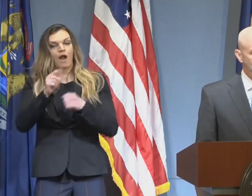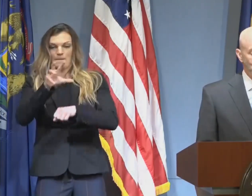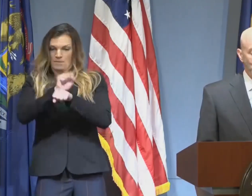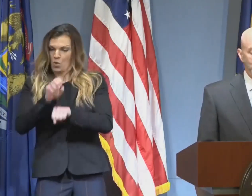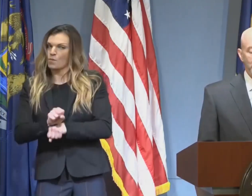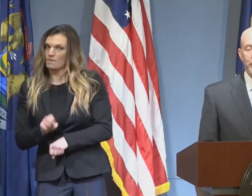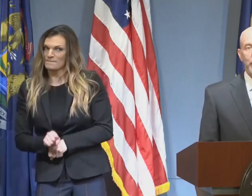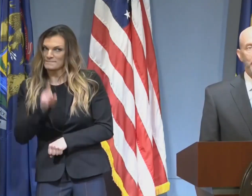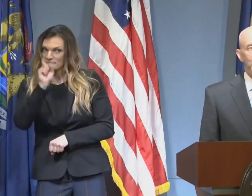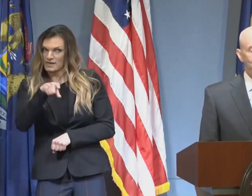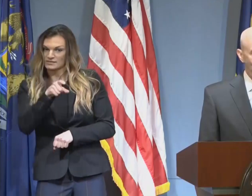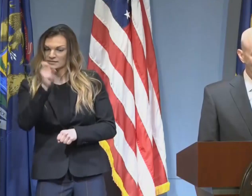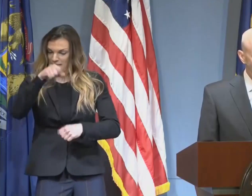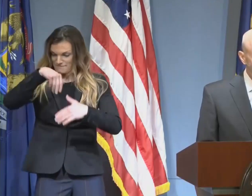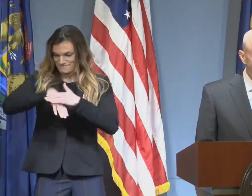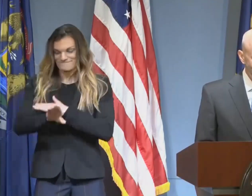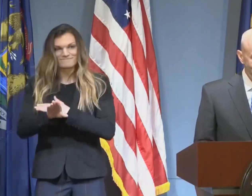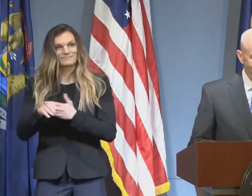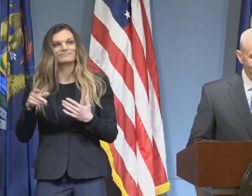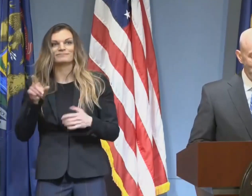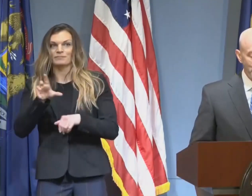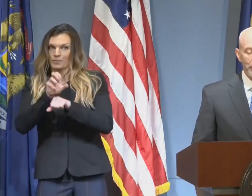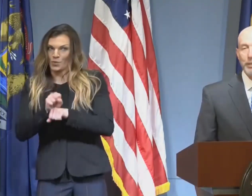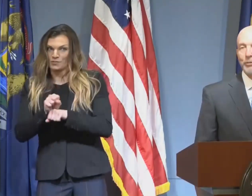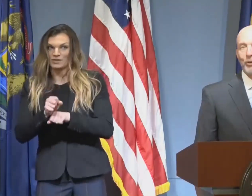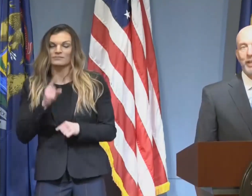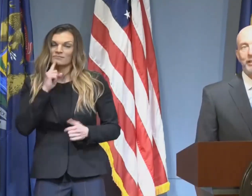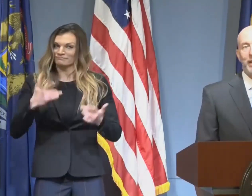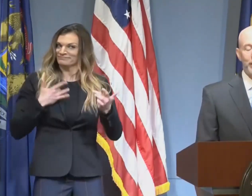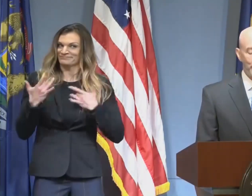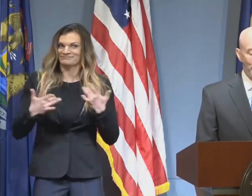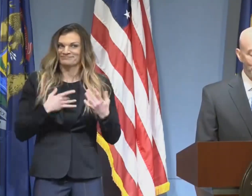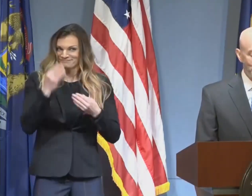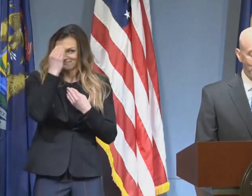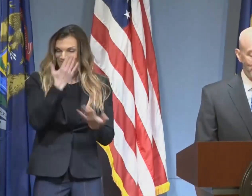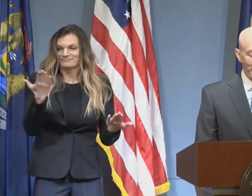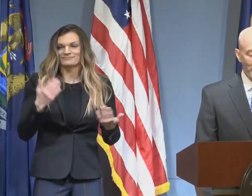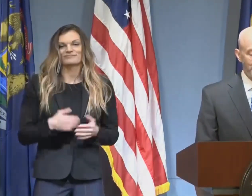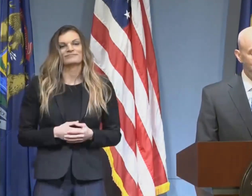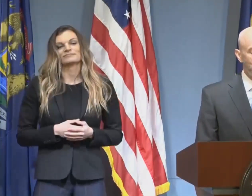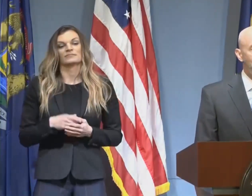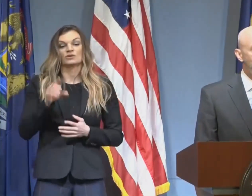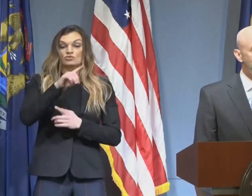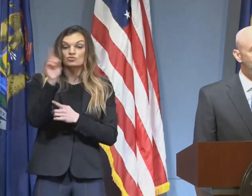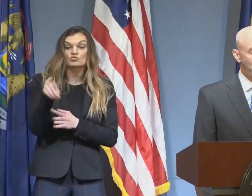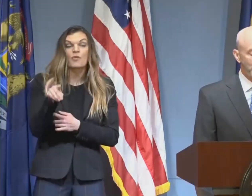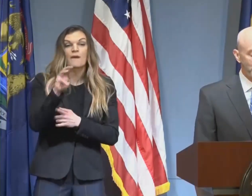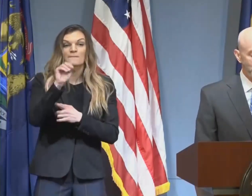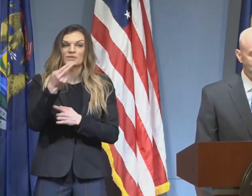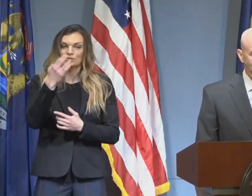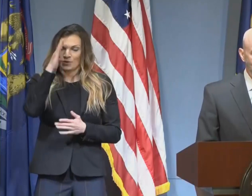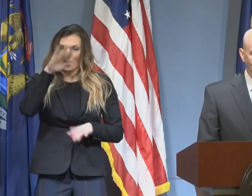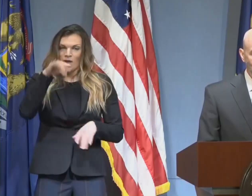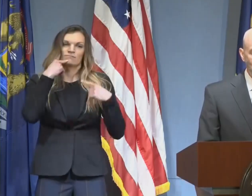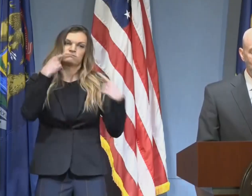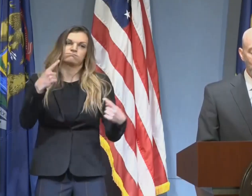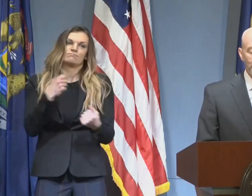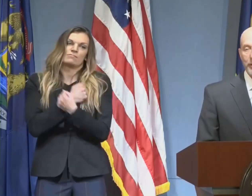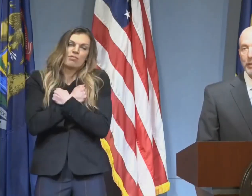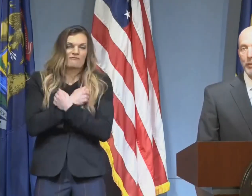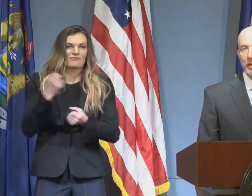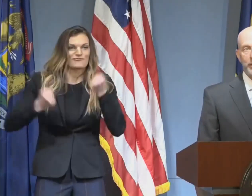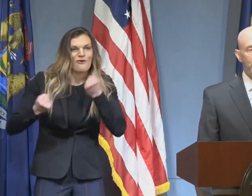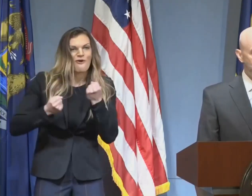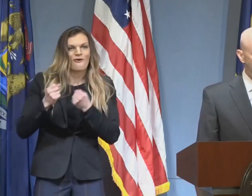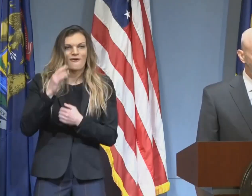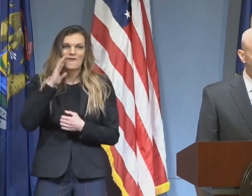sure feels good to share that news. People in Detroit and throughout Michigan love their cars and trucks, and we are here